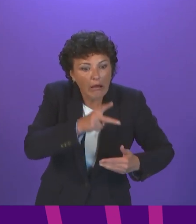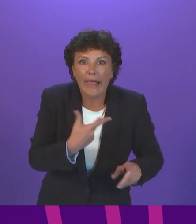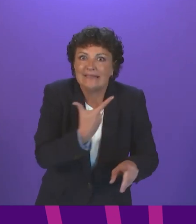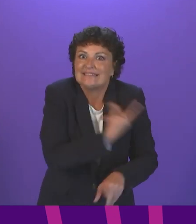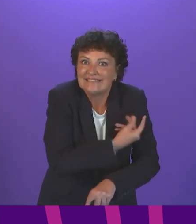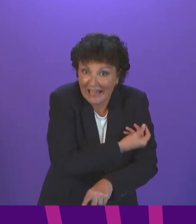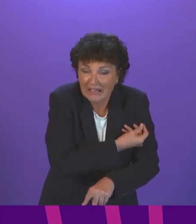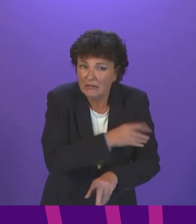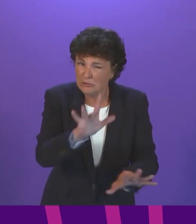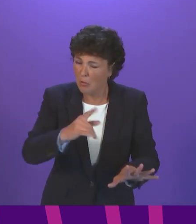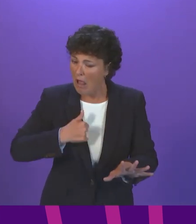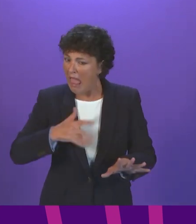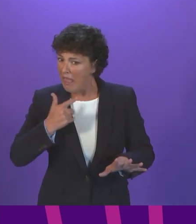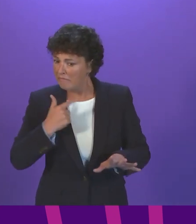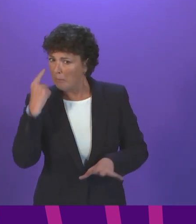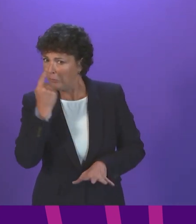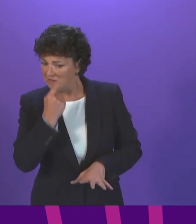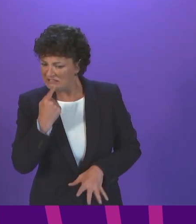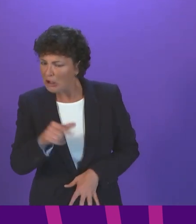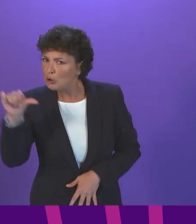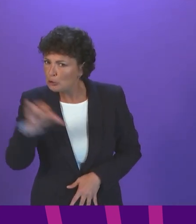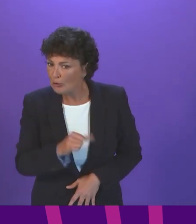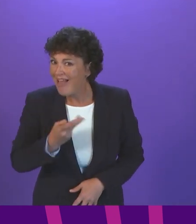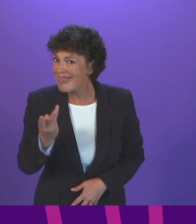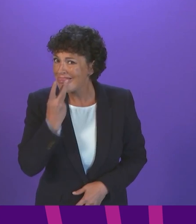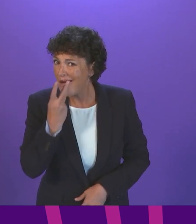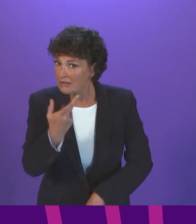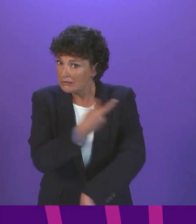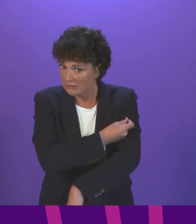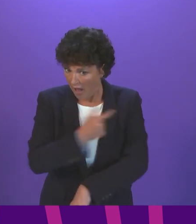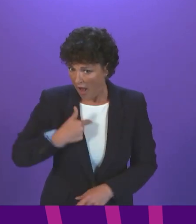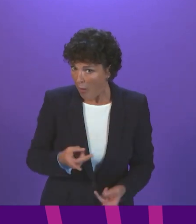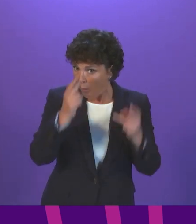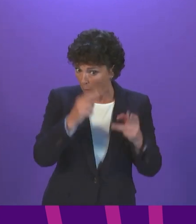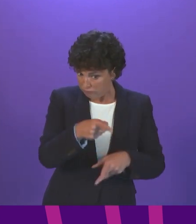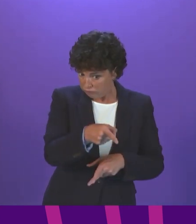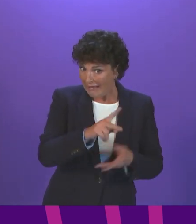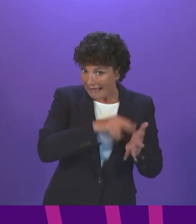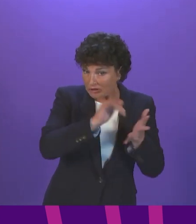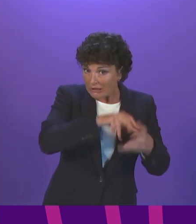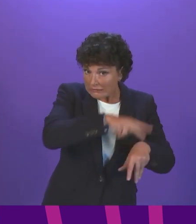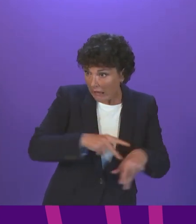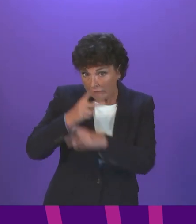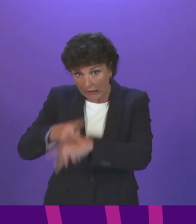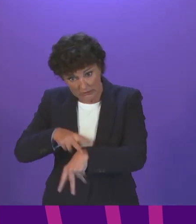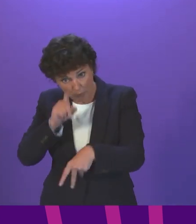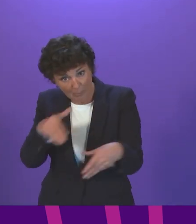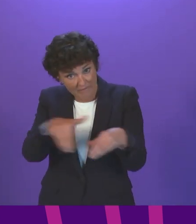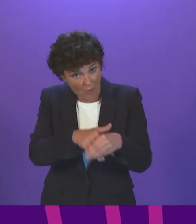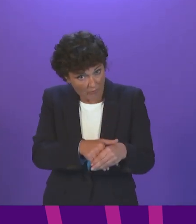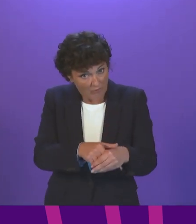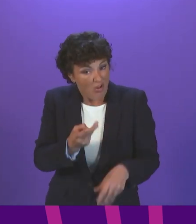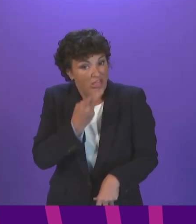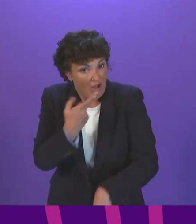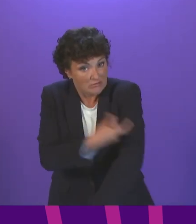time, then surely they should also be considered for inclusion in the early booster programme. Is that an issue the First Minister can address? The three